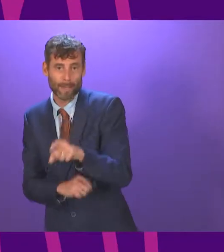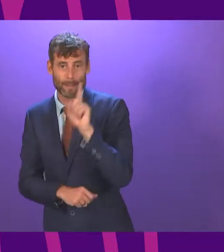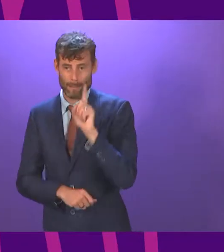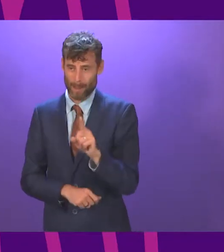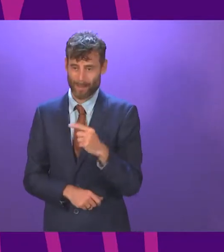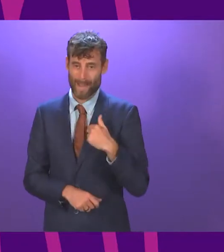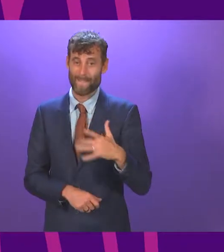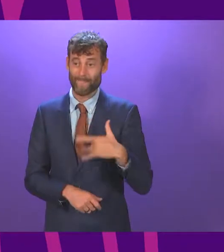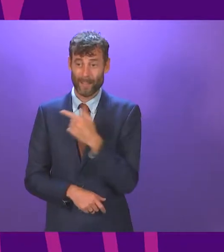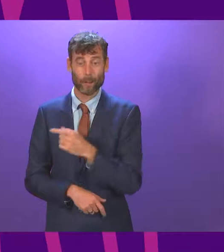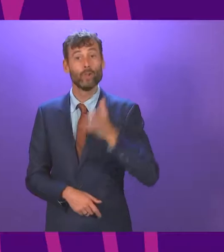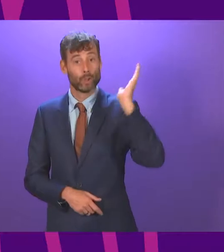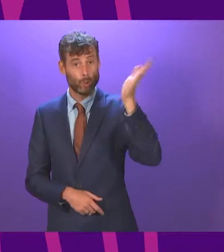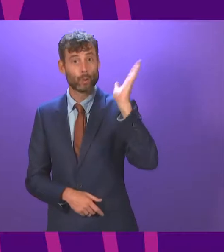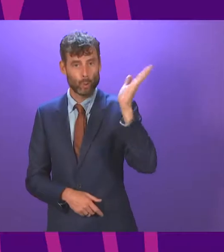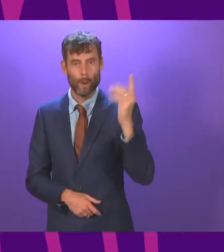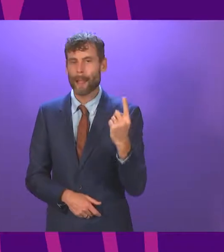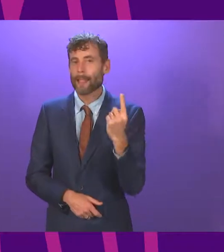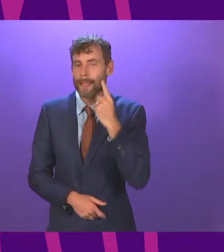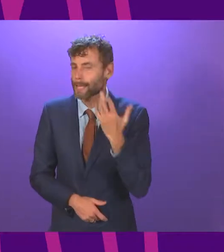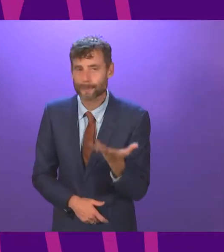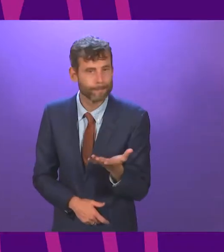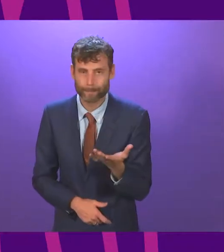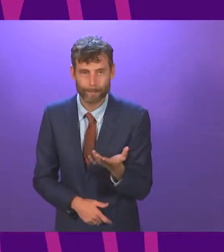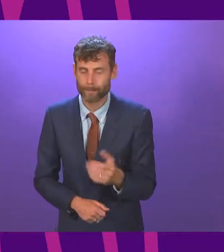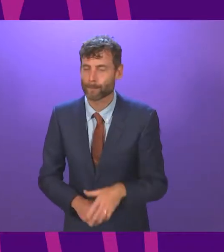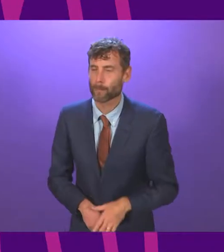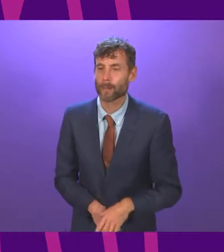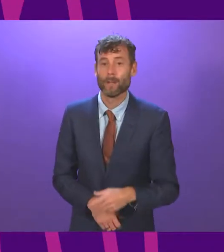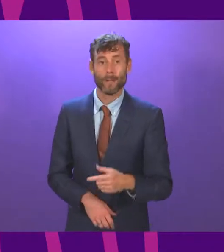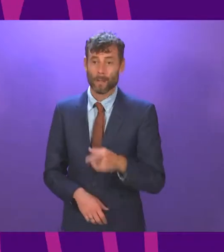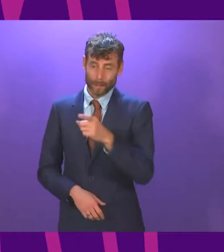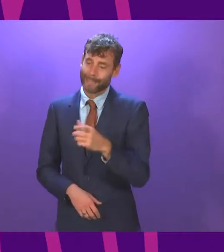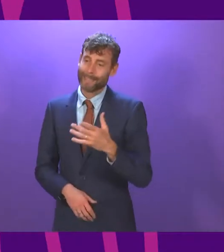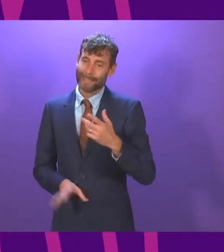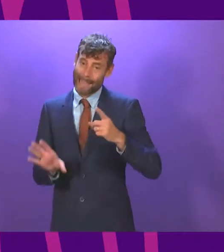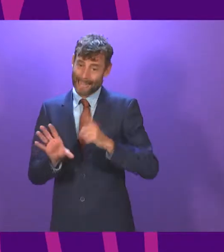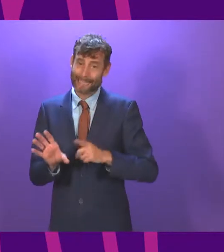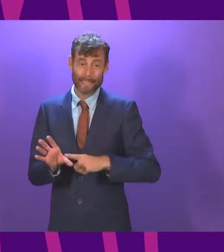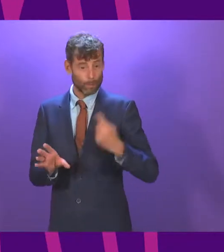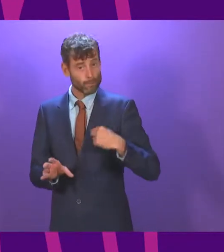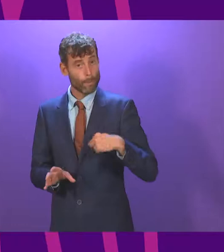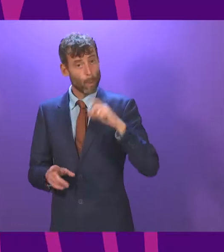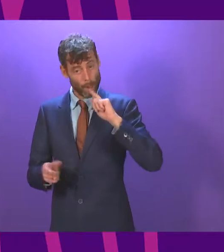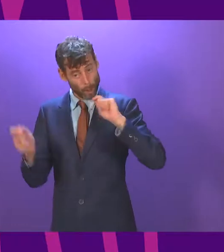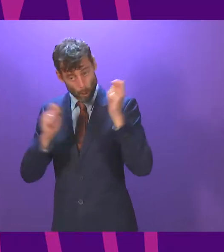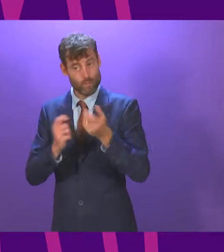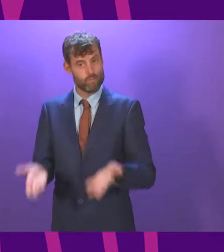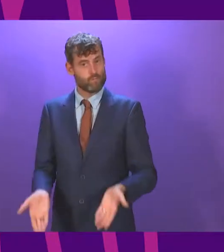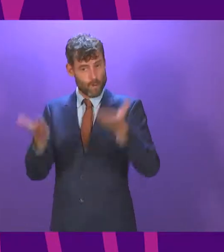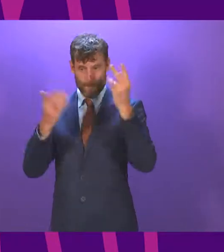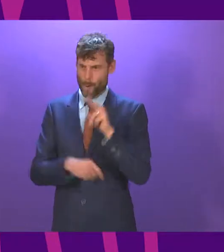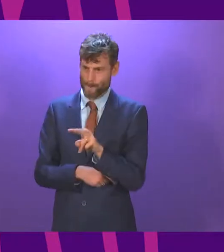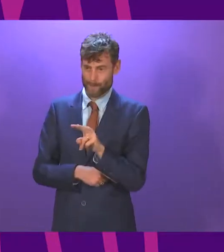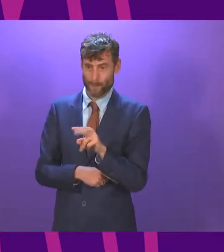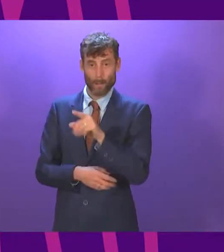We are years behind on these reforms and if we do not act now, with the added economic costs of Covid, it may